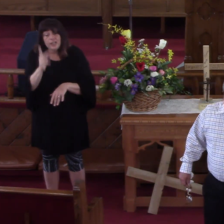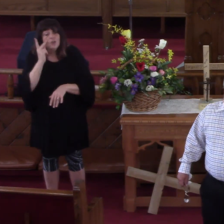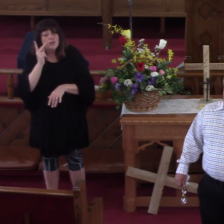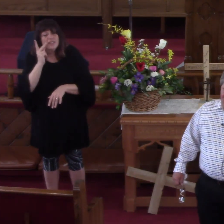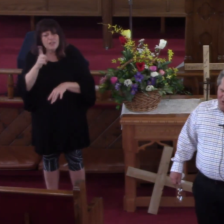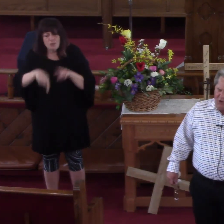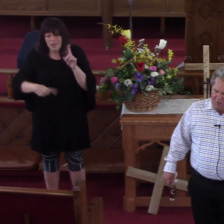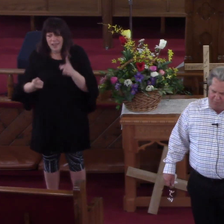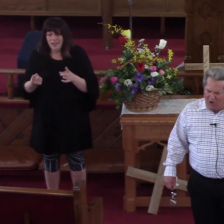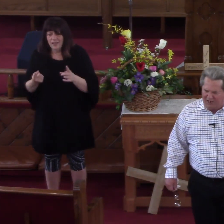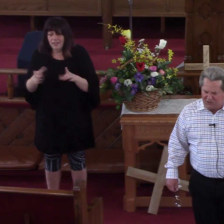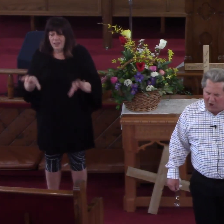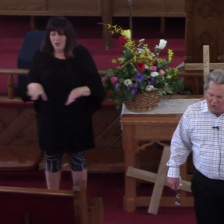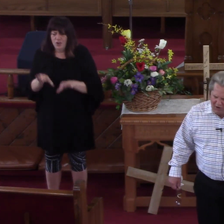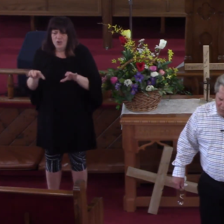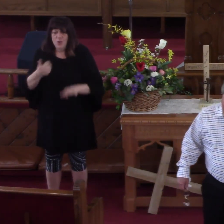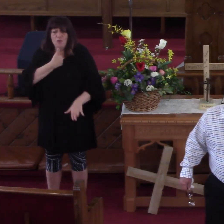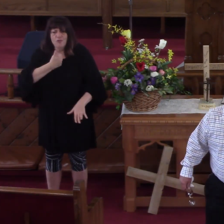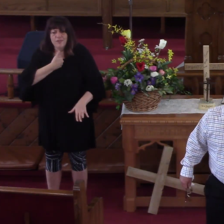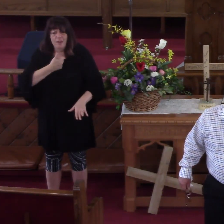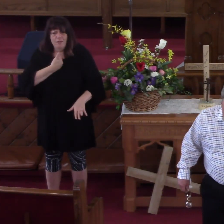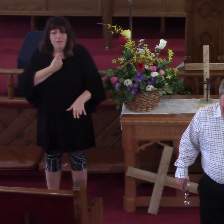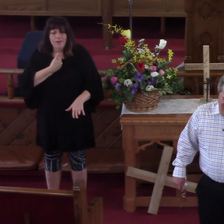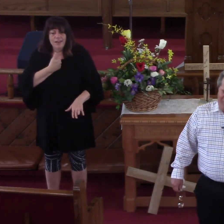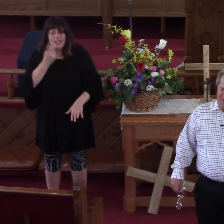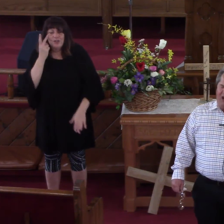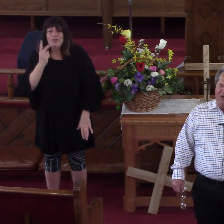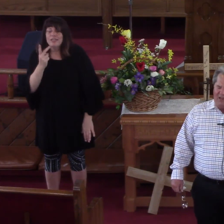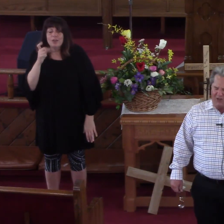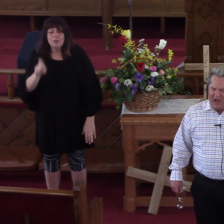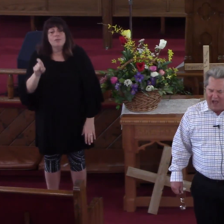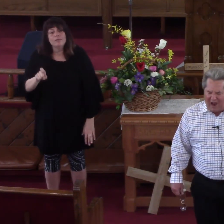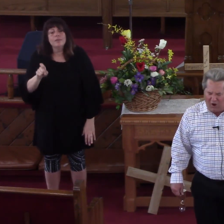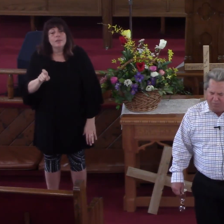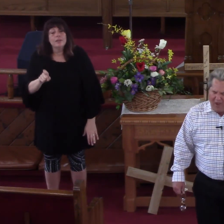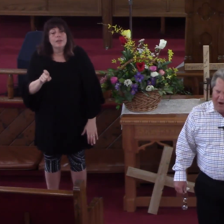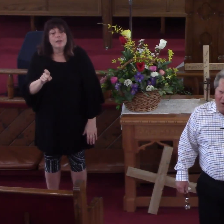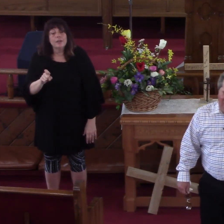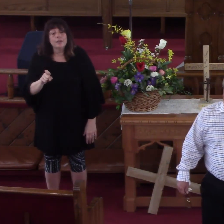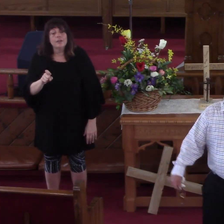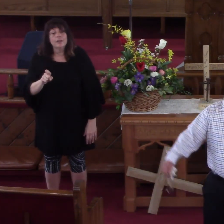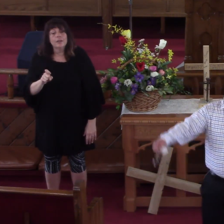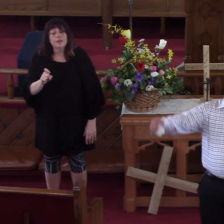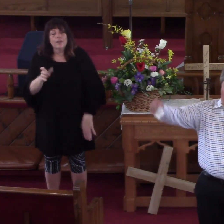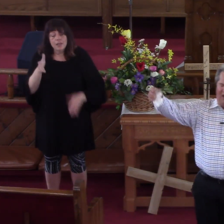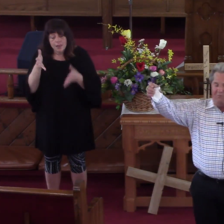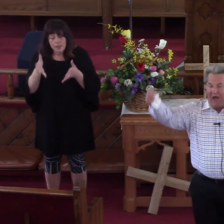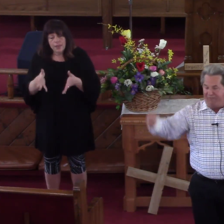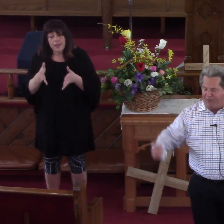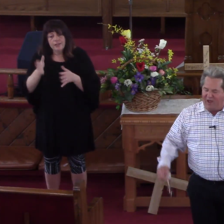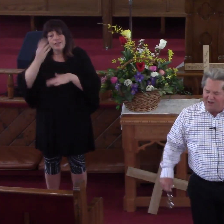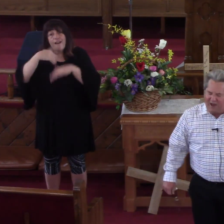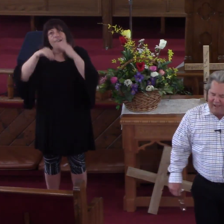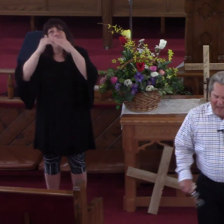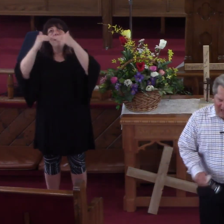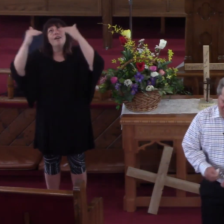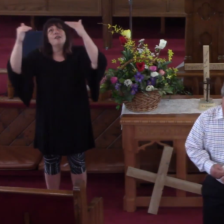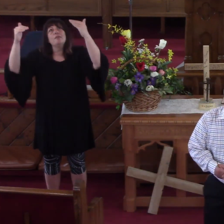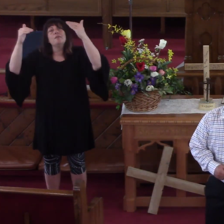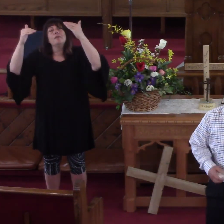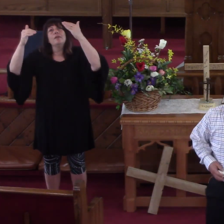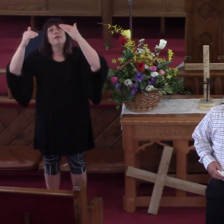my friend, do it upon his own and realize that there is a higher power and he's willing, my friend,